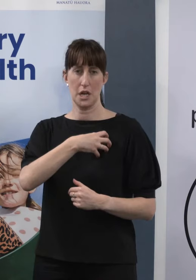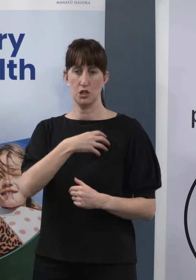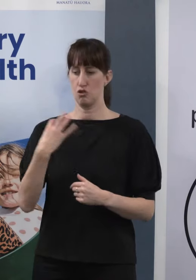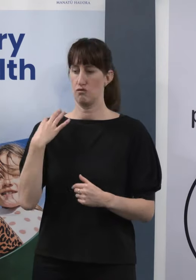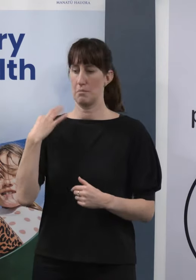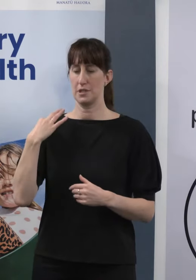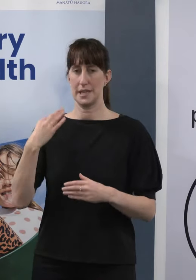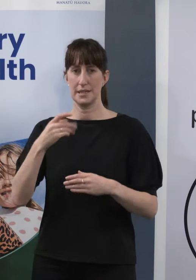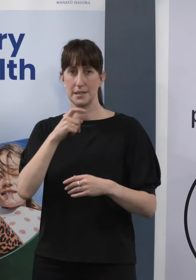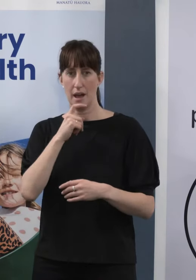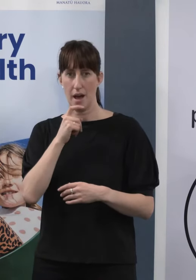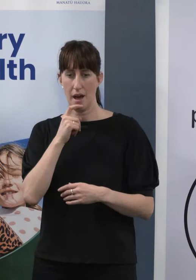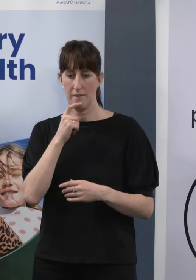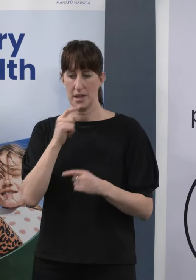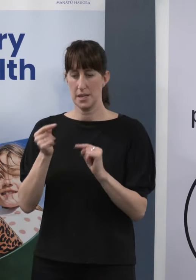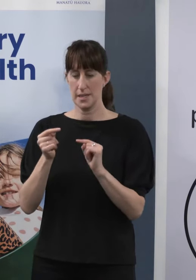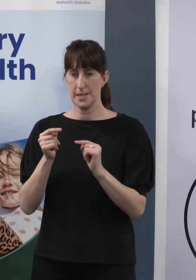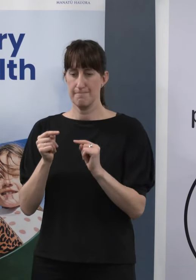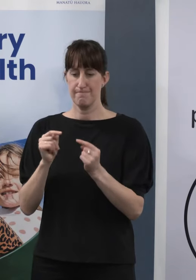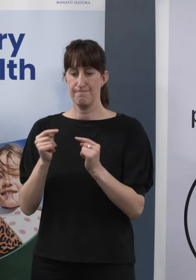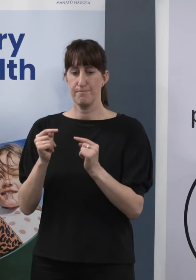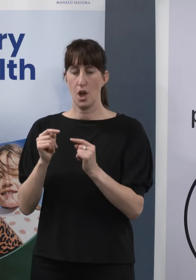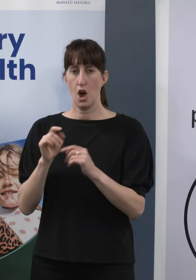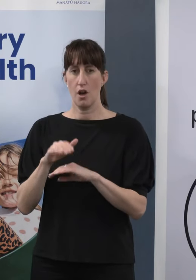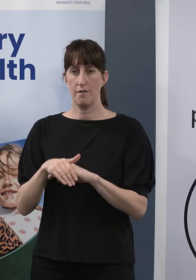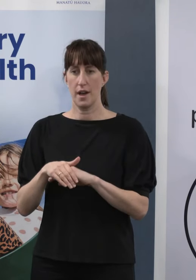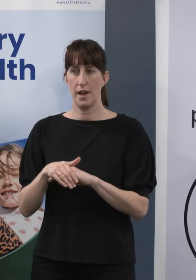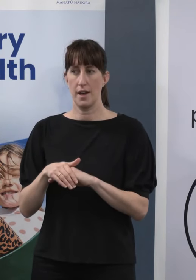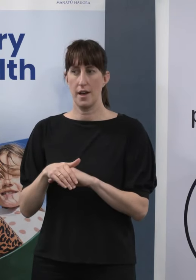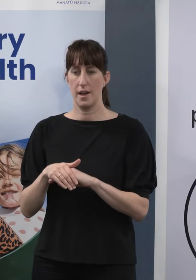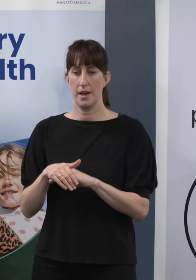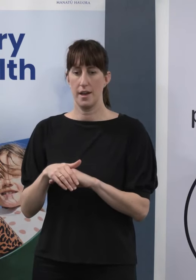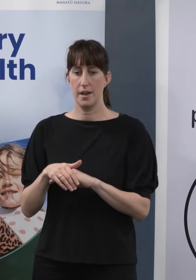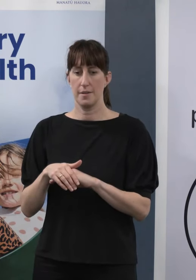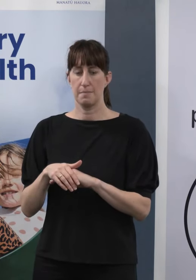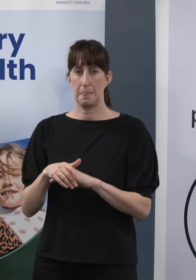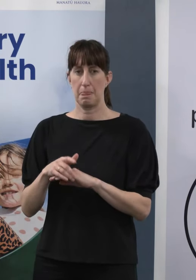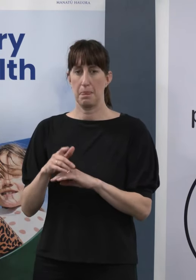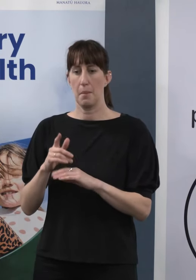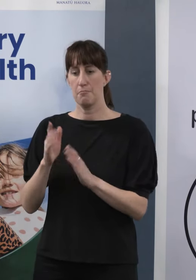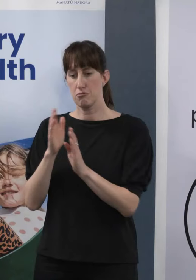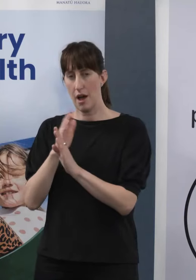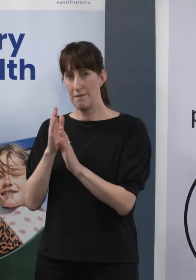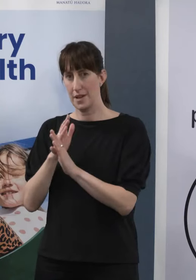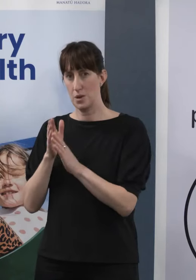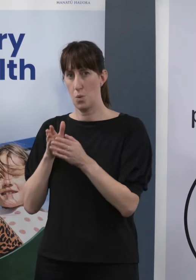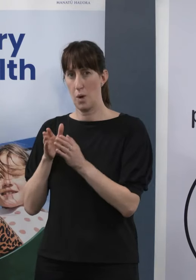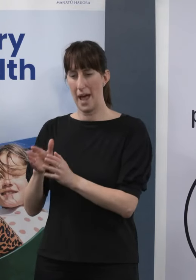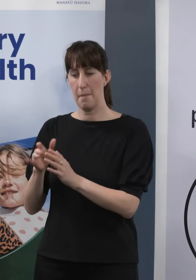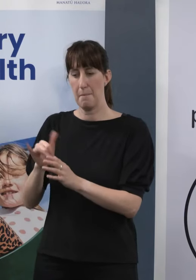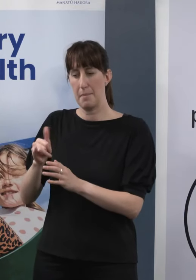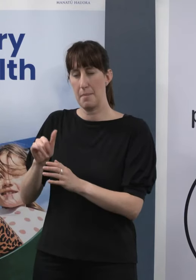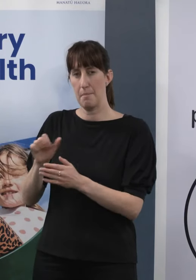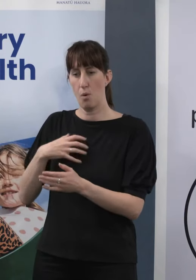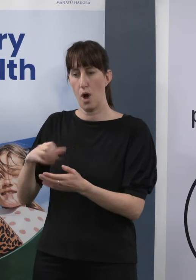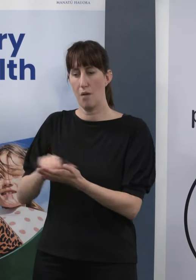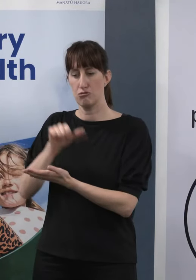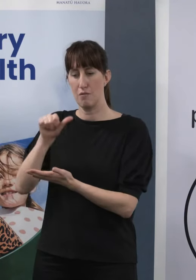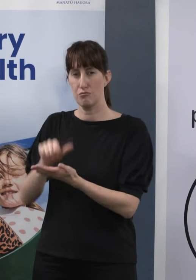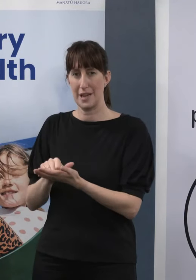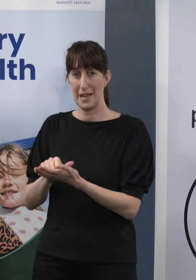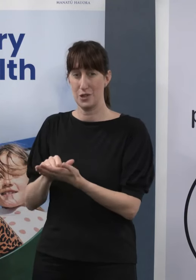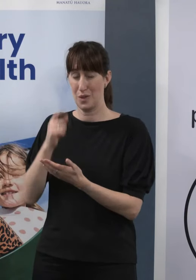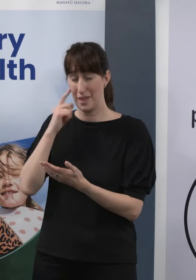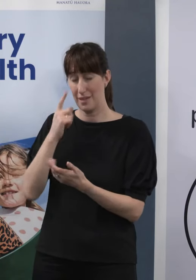workers, about the conditions, and they attribute that in part to privatisation. Do you think a public model might be more appropriate and might have stopped some of